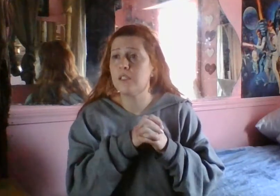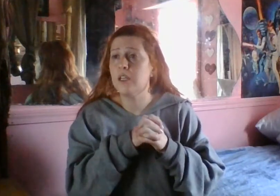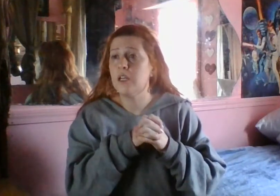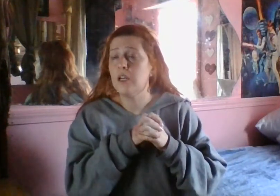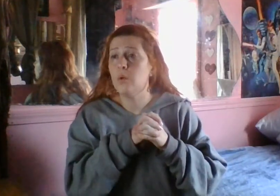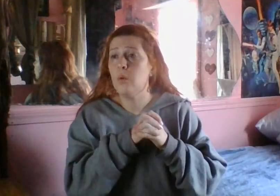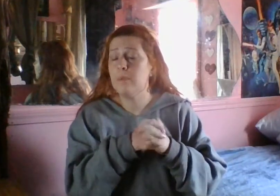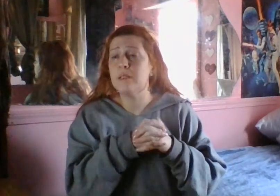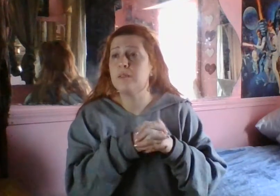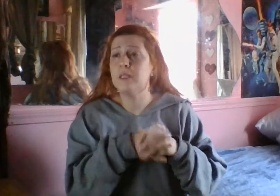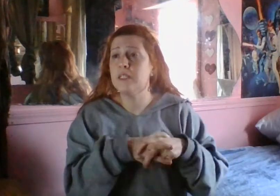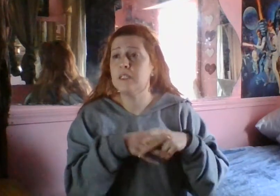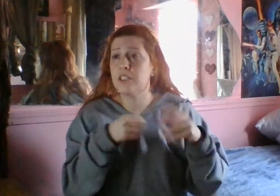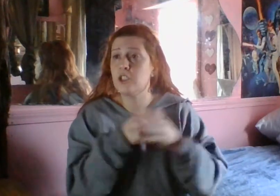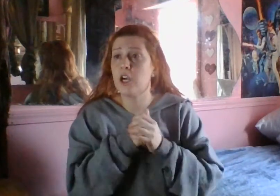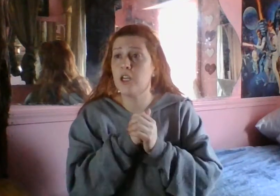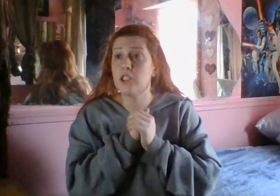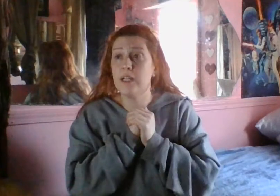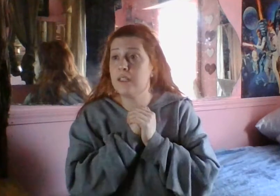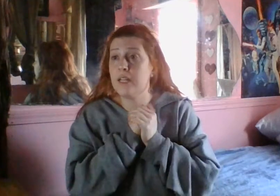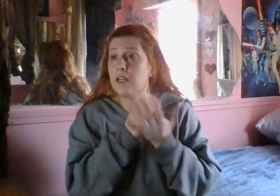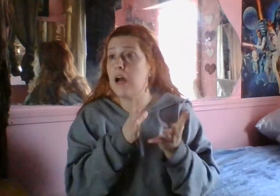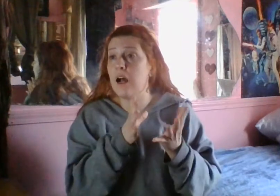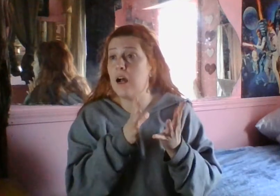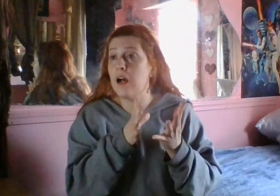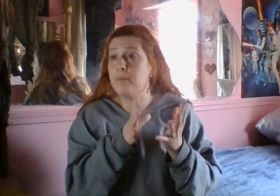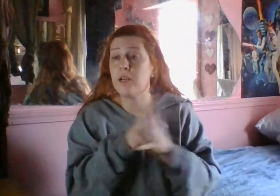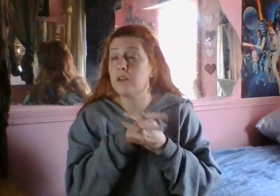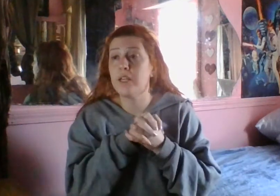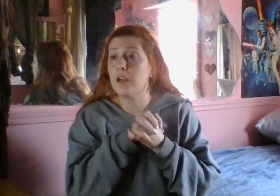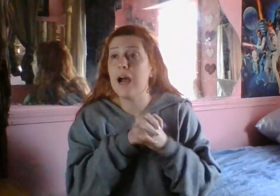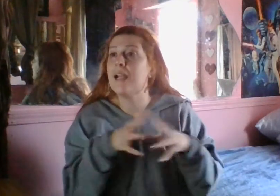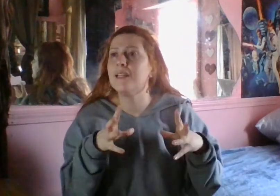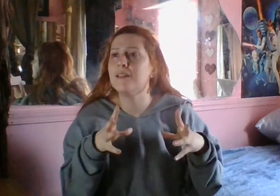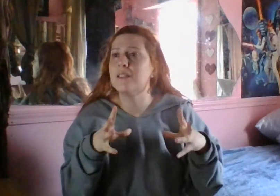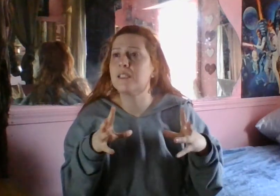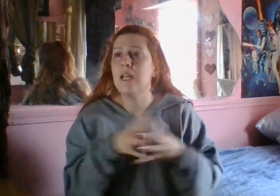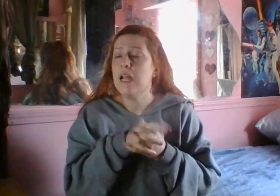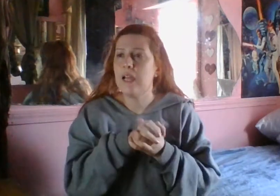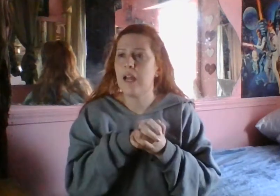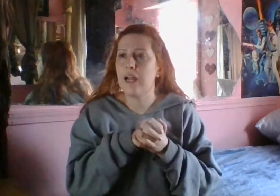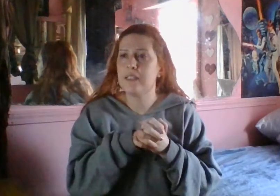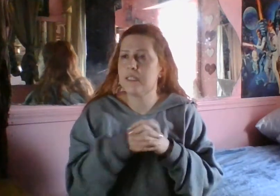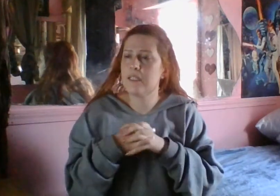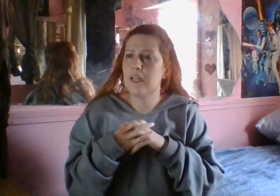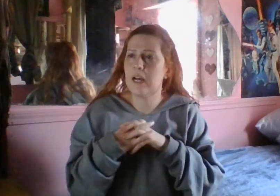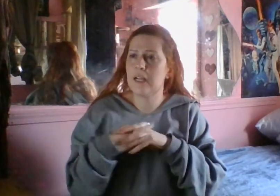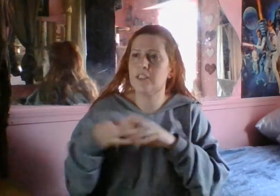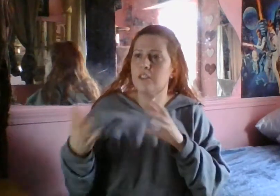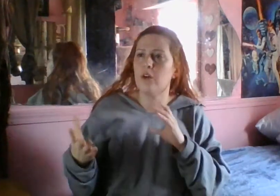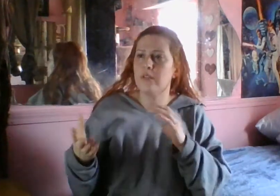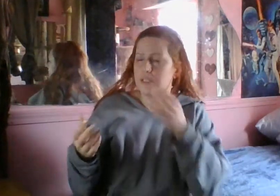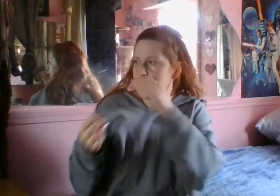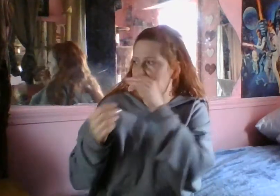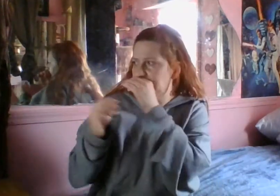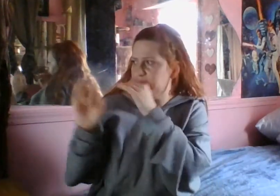weapons being discharged. And they apparently are hiding this. And I did, I noticed that,